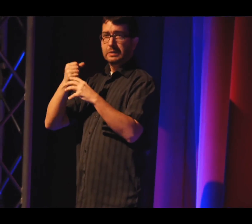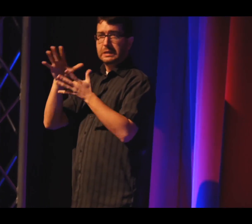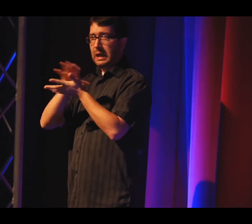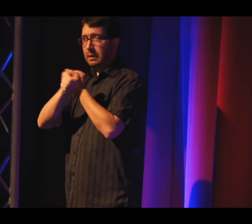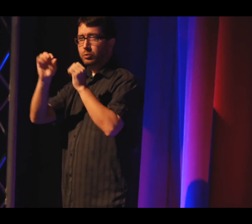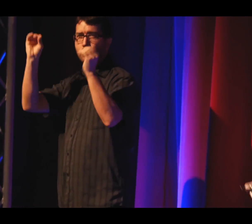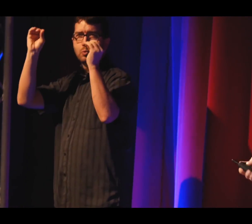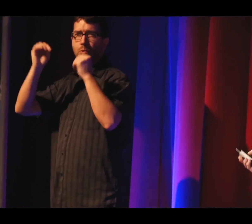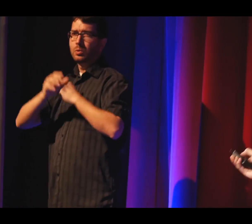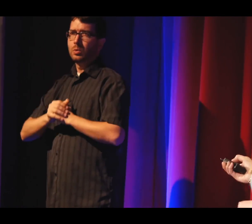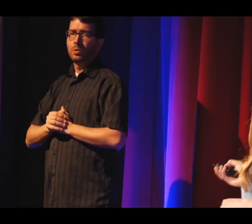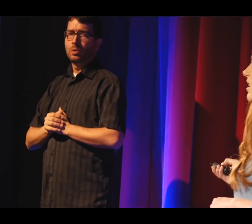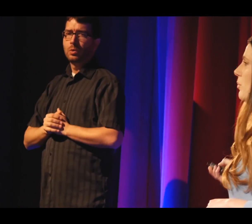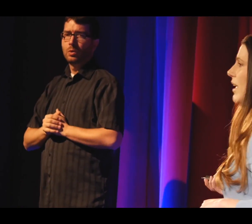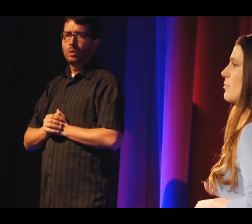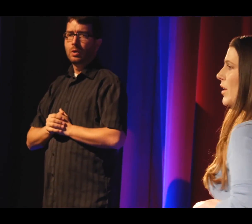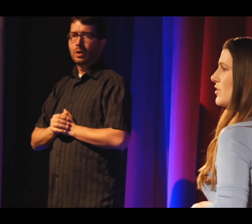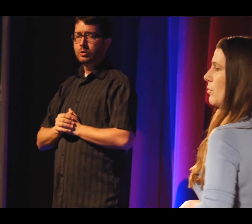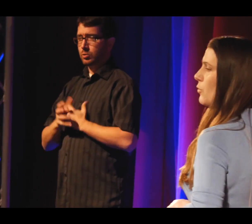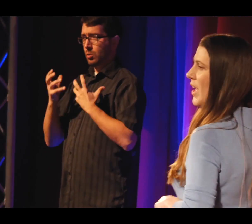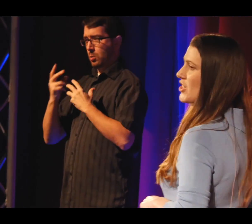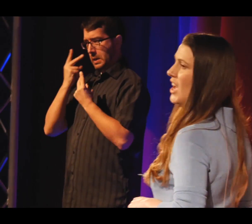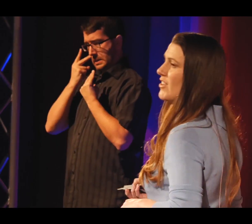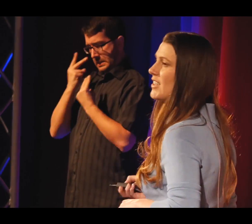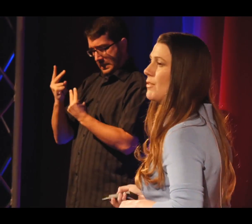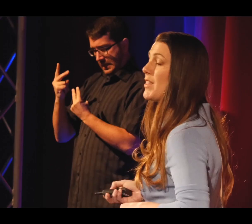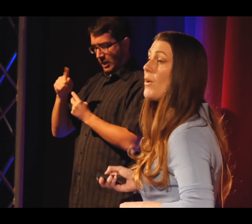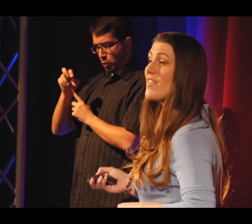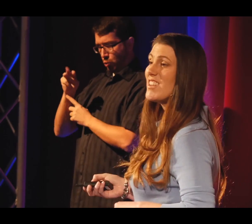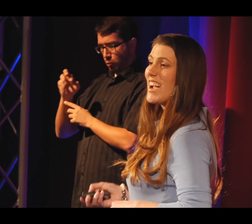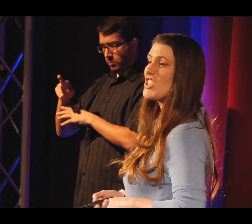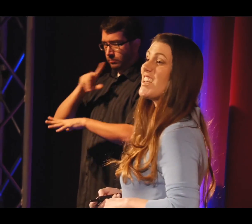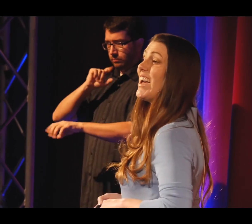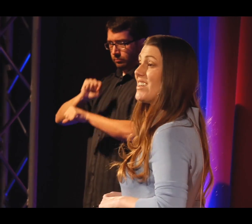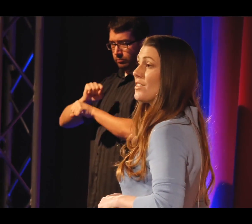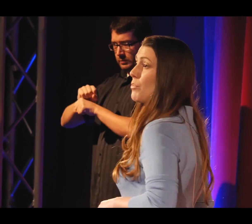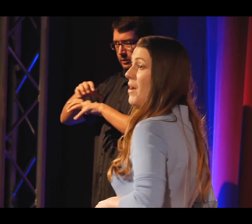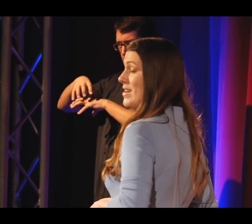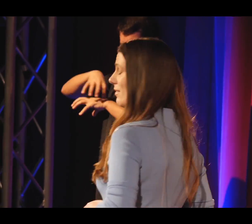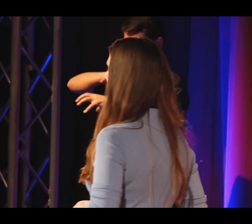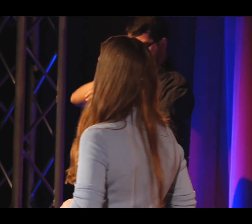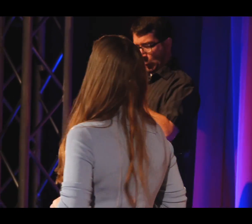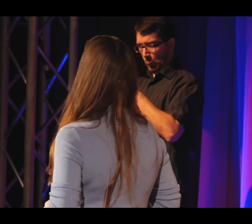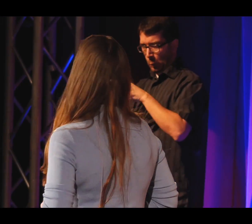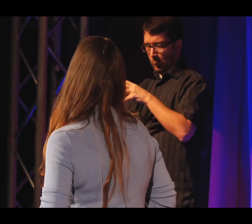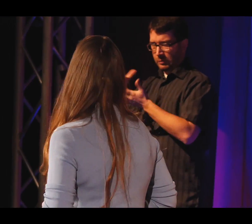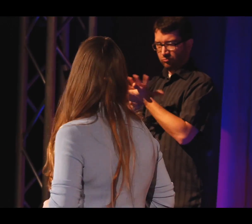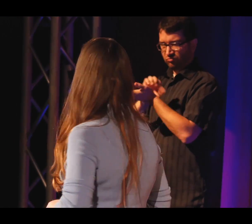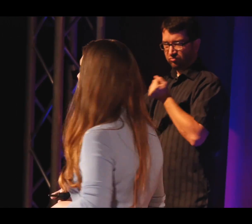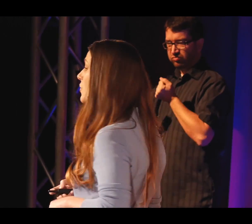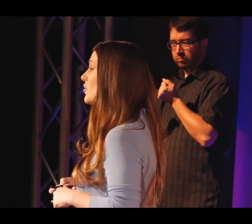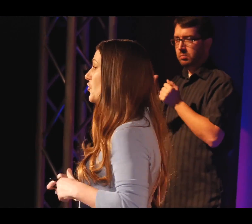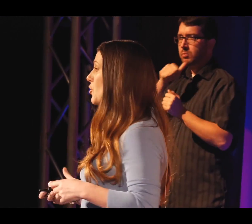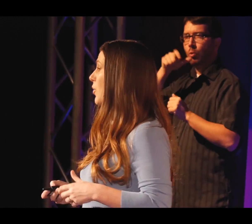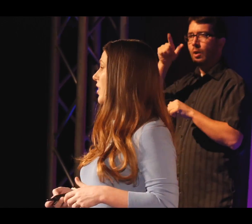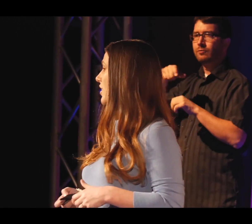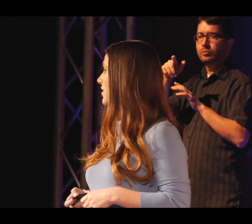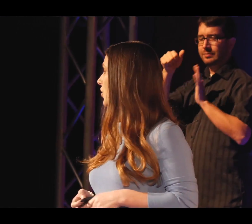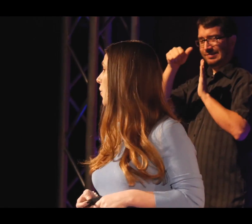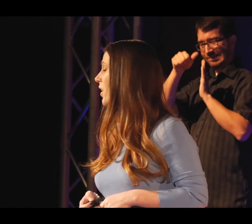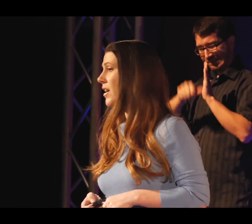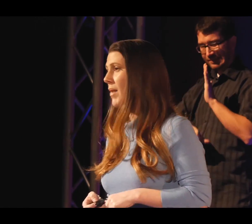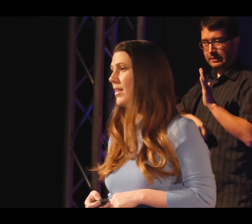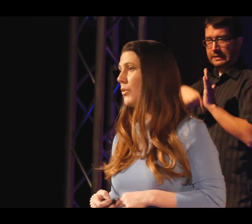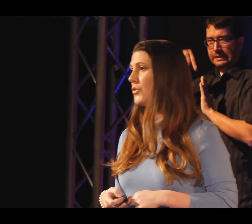the OR and to see whether or not we can ablate brain tumors without having to actually cut into the brain. And so these are just two